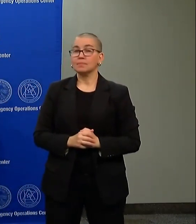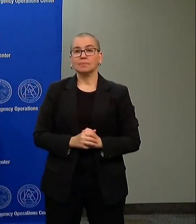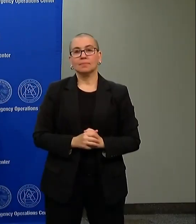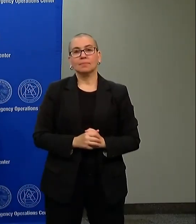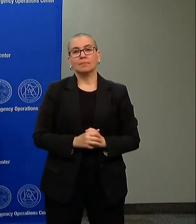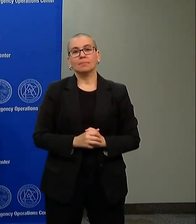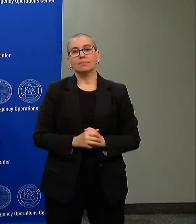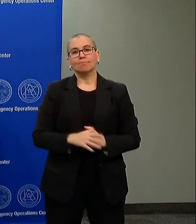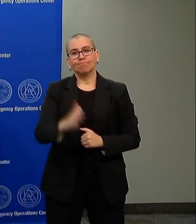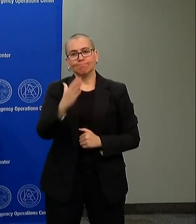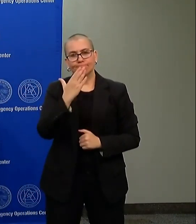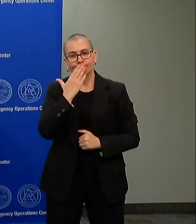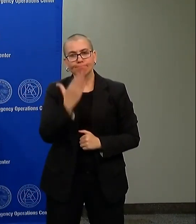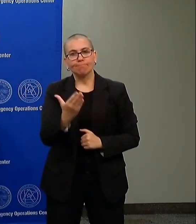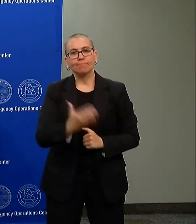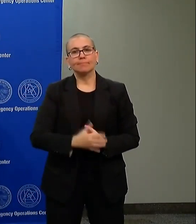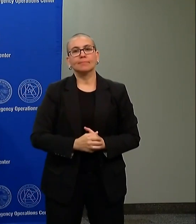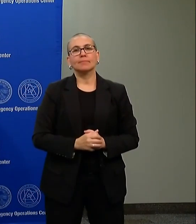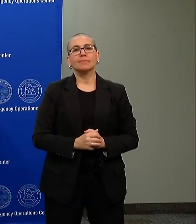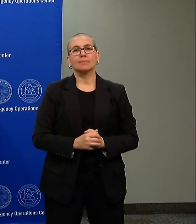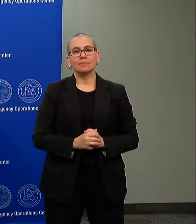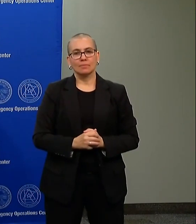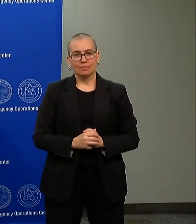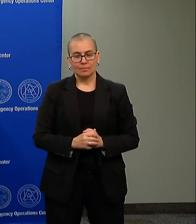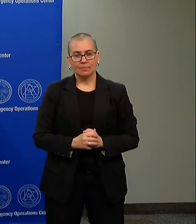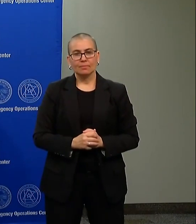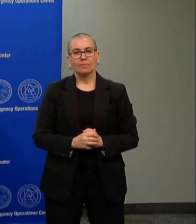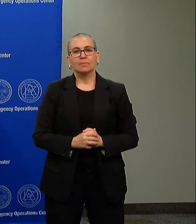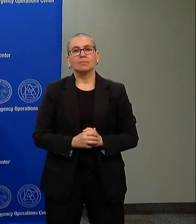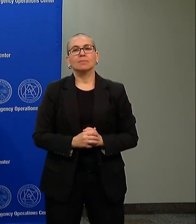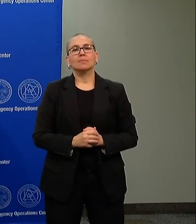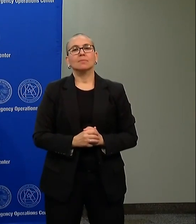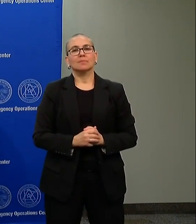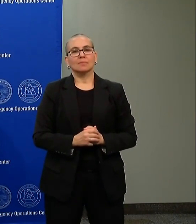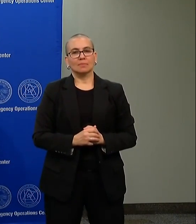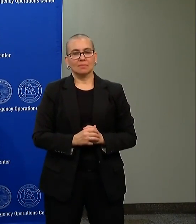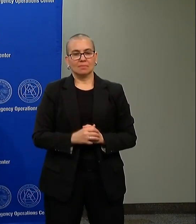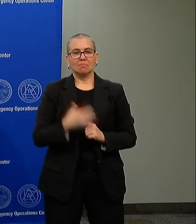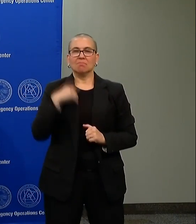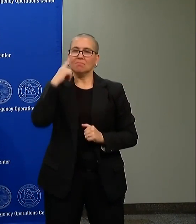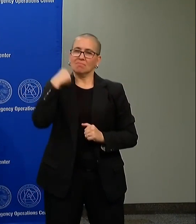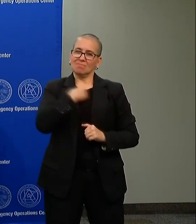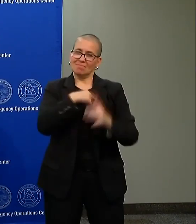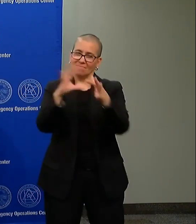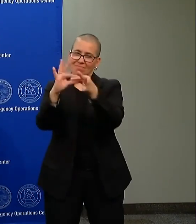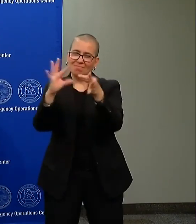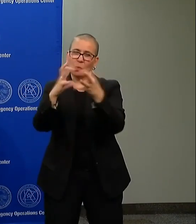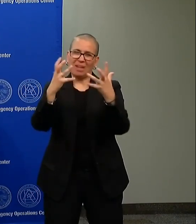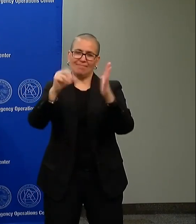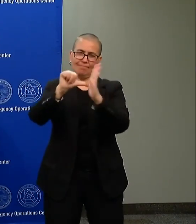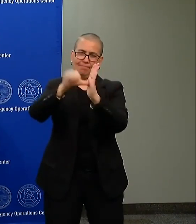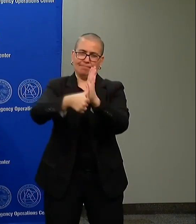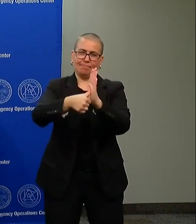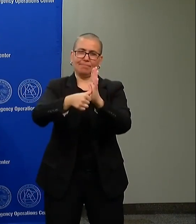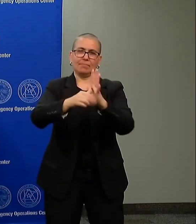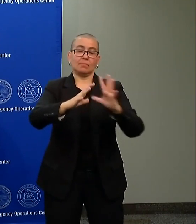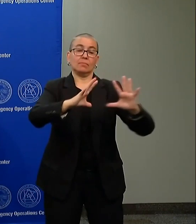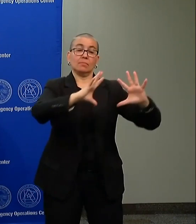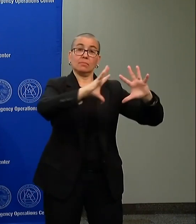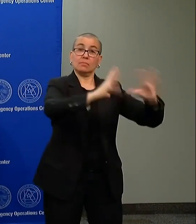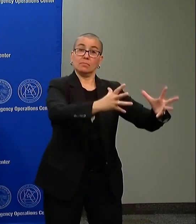thank you. And I think we've all made the distinction that there are people who are seeking to peacefully protest.